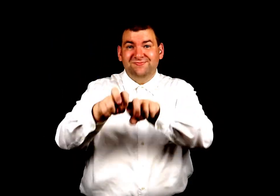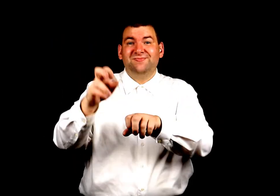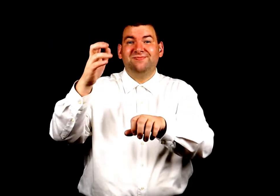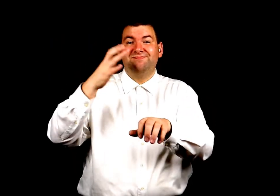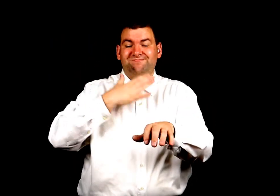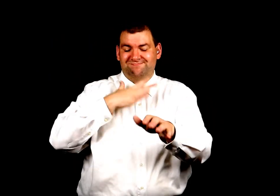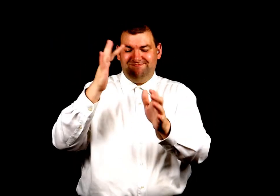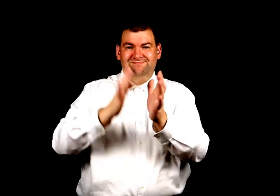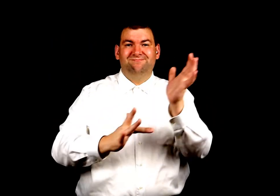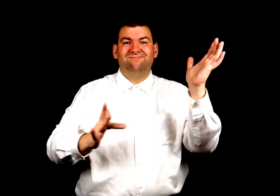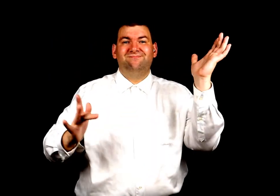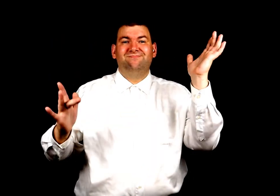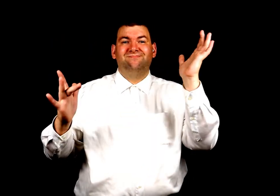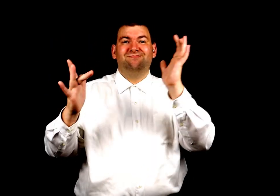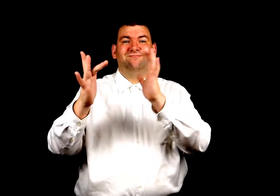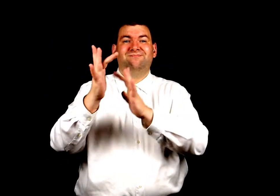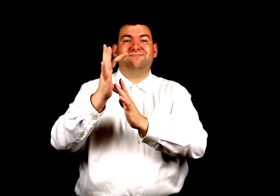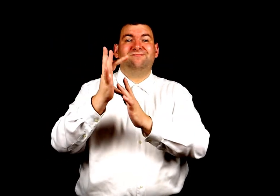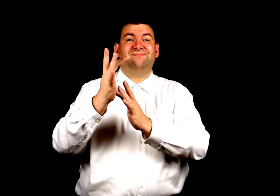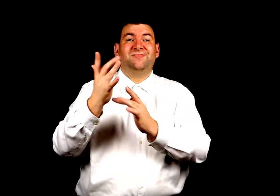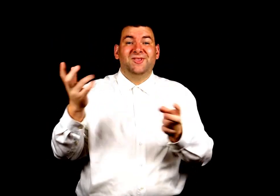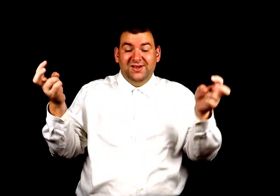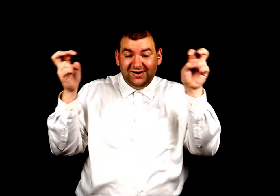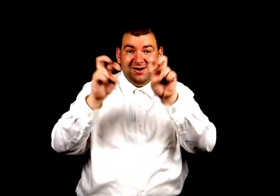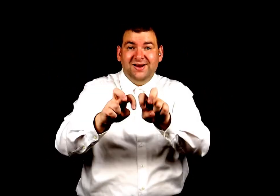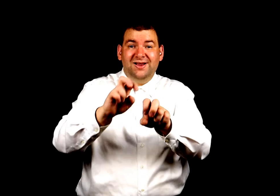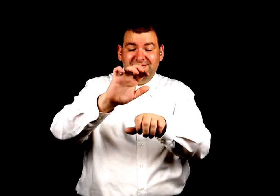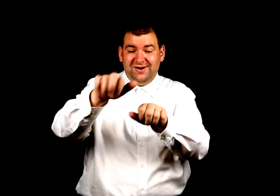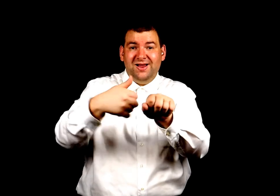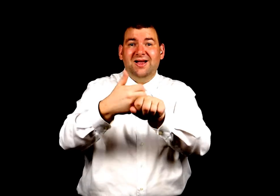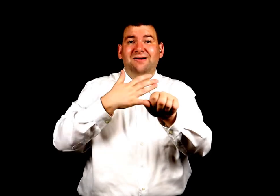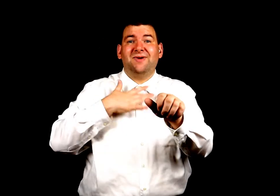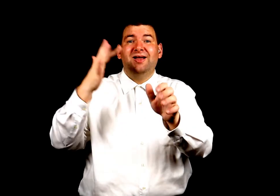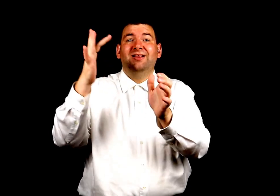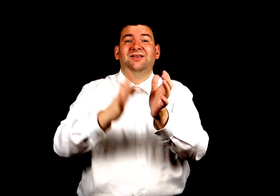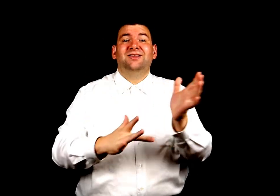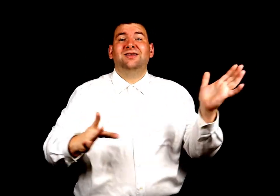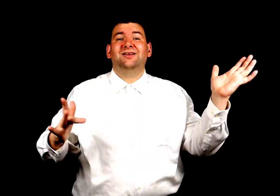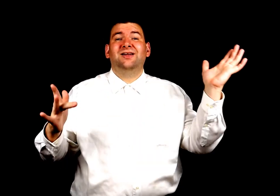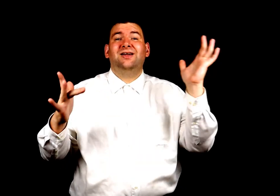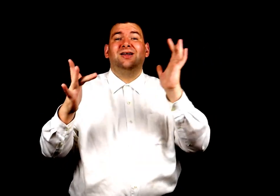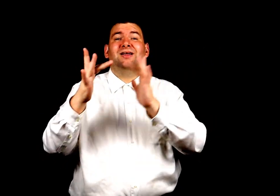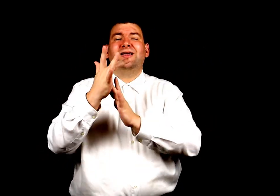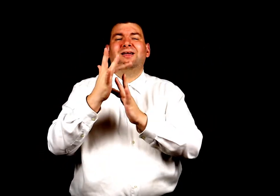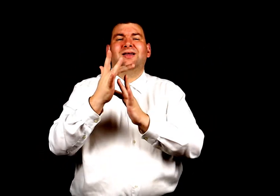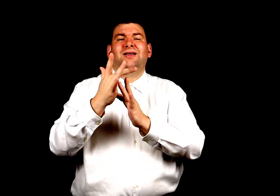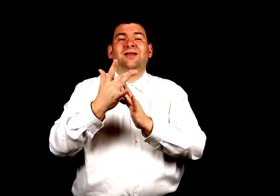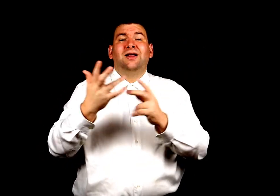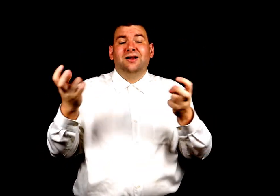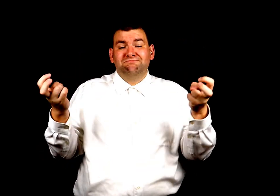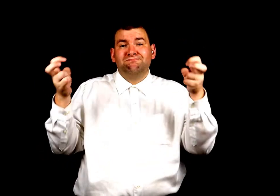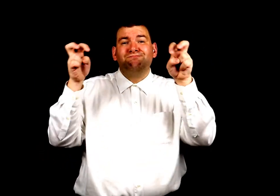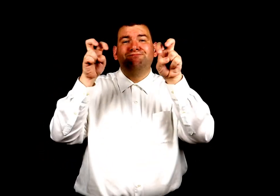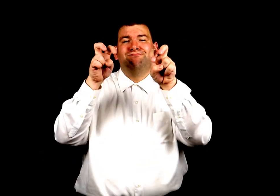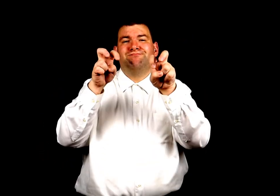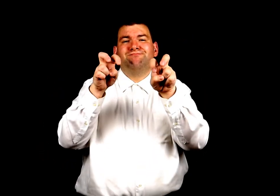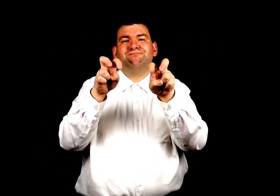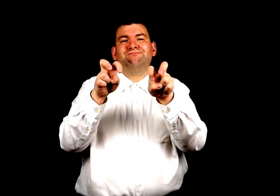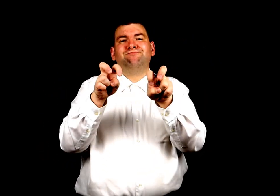other side Sit down beside my Jesus Sit down beside my